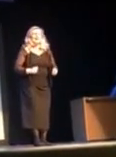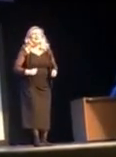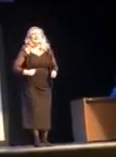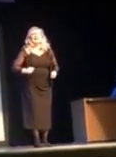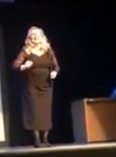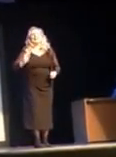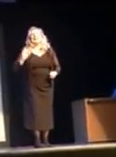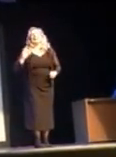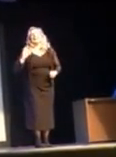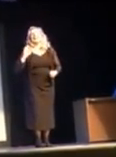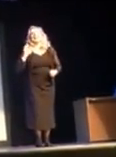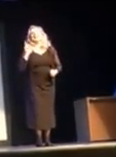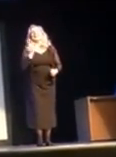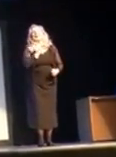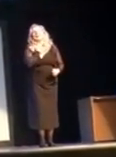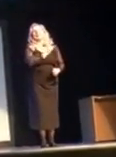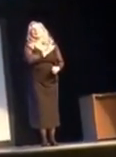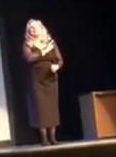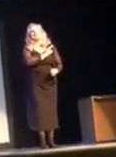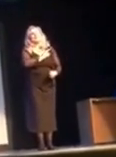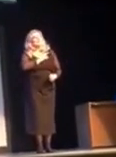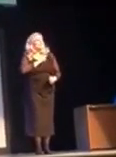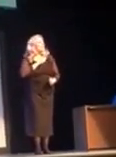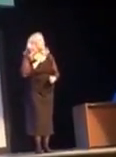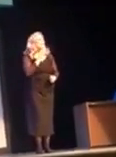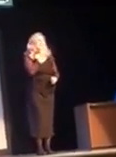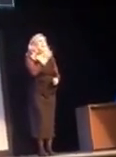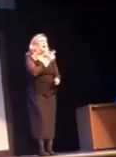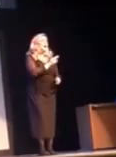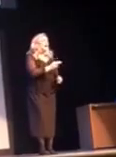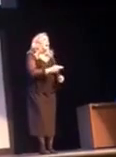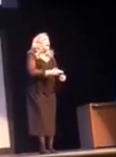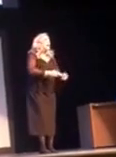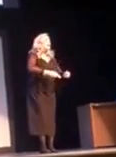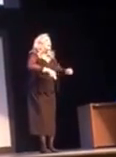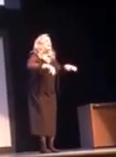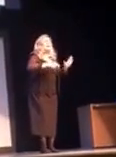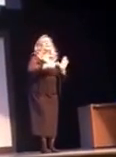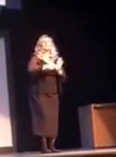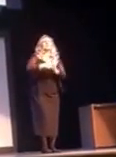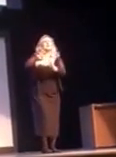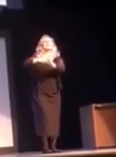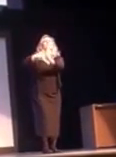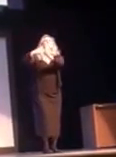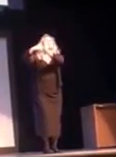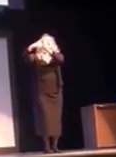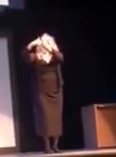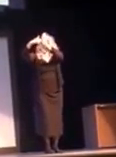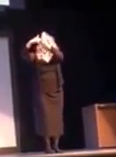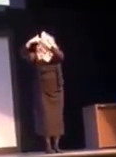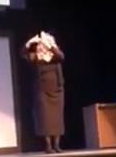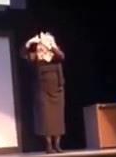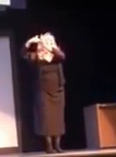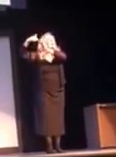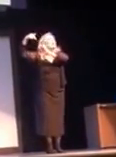us. You are an example